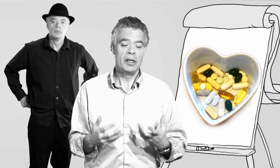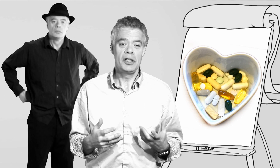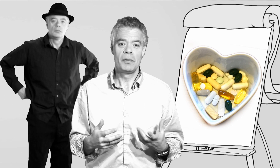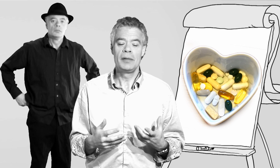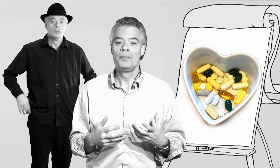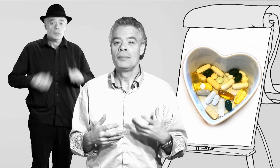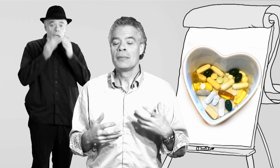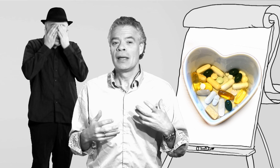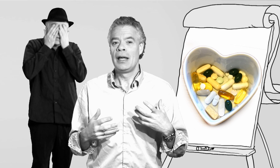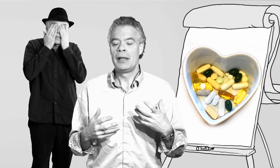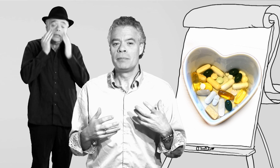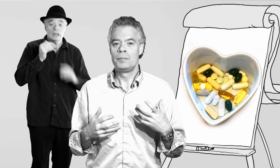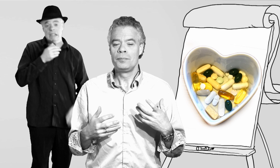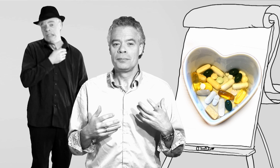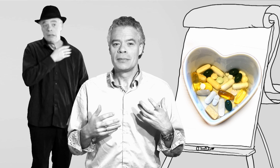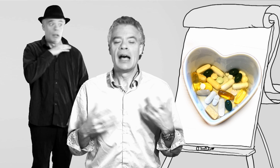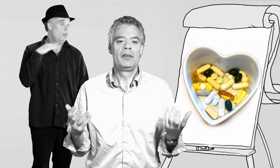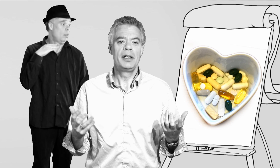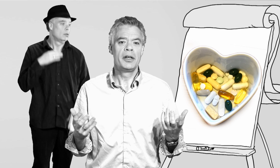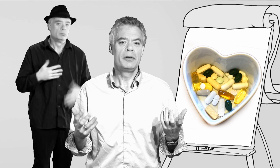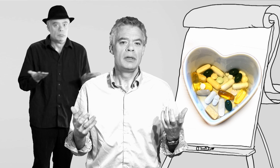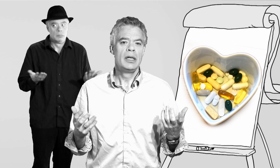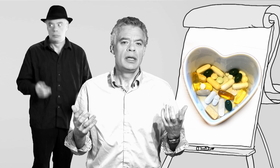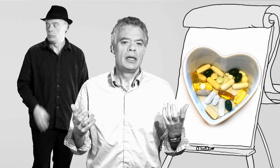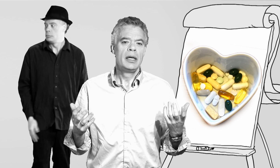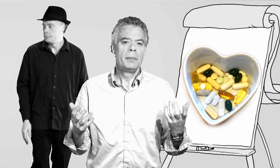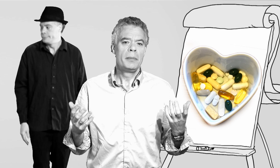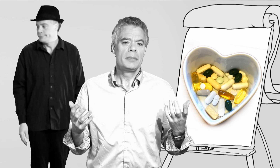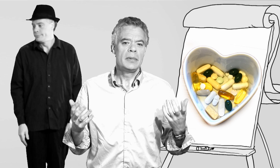had a very serious one half a year ago.